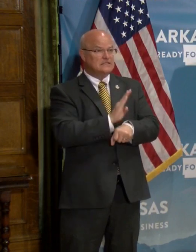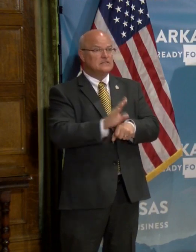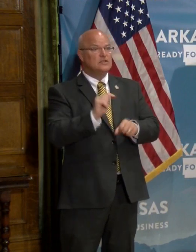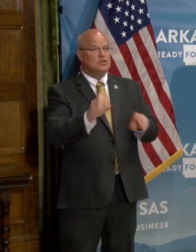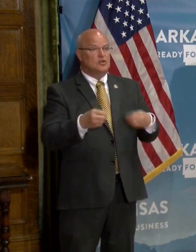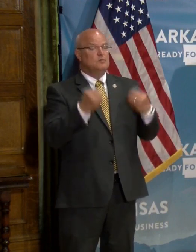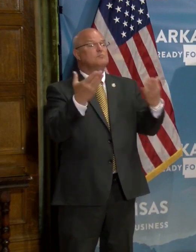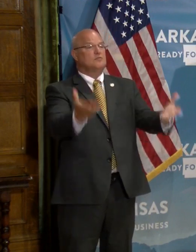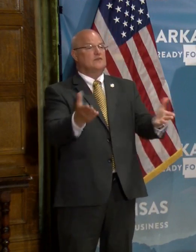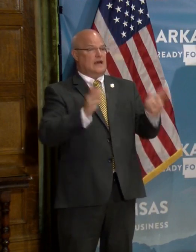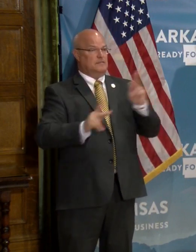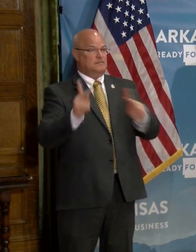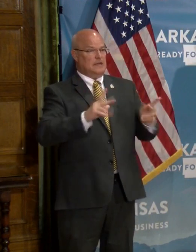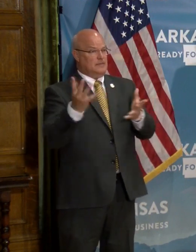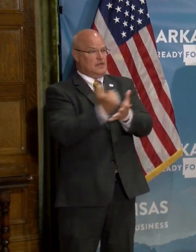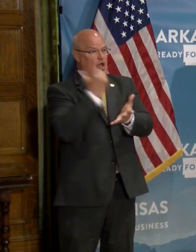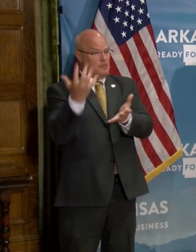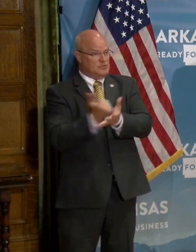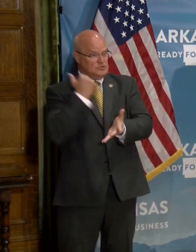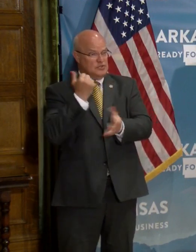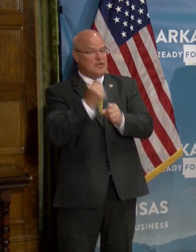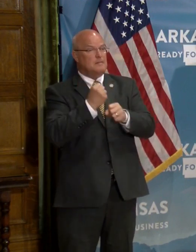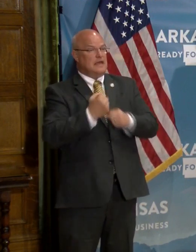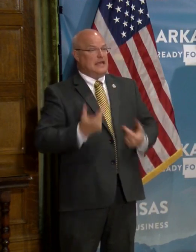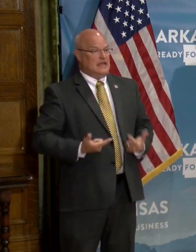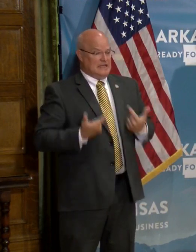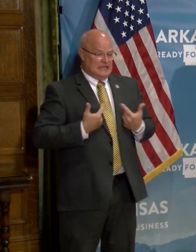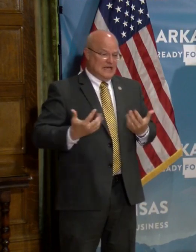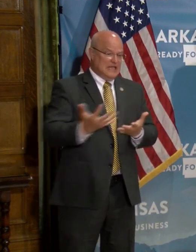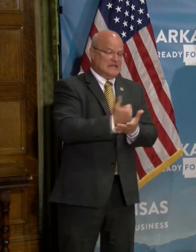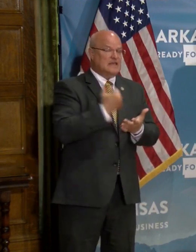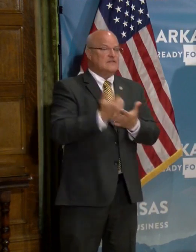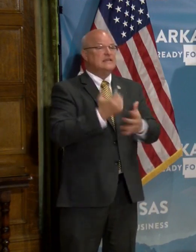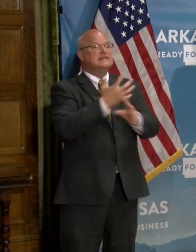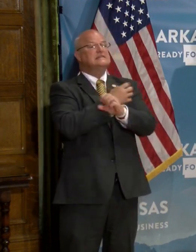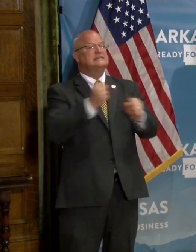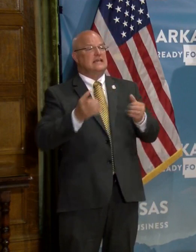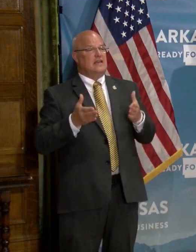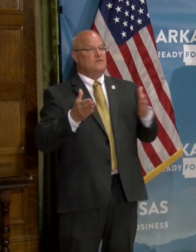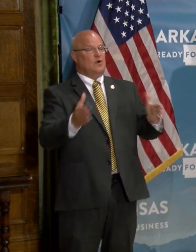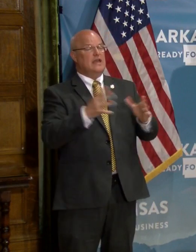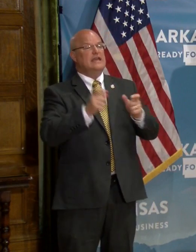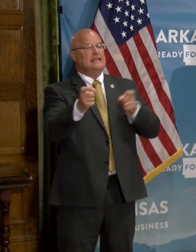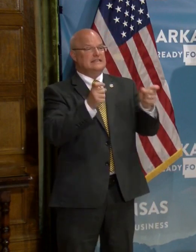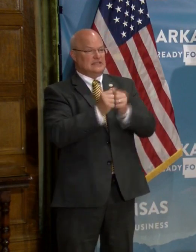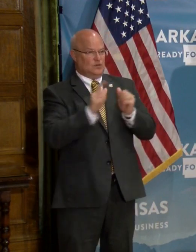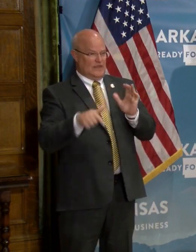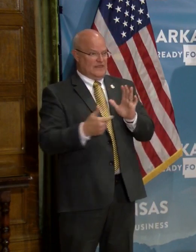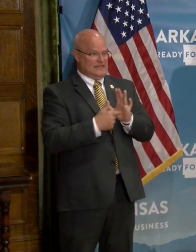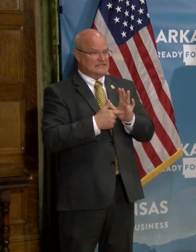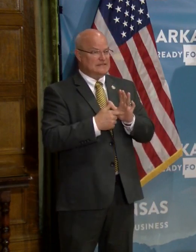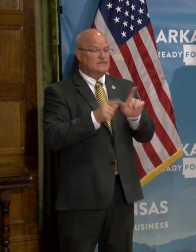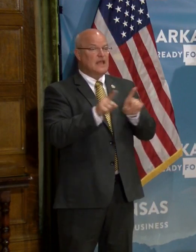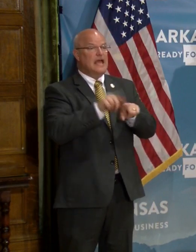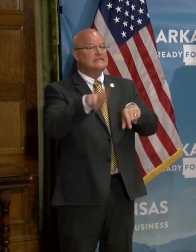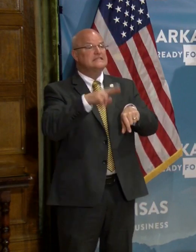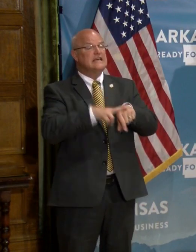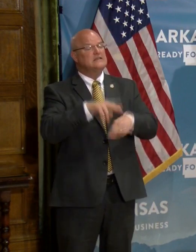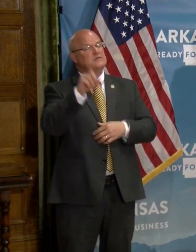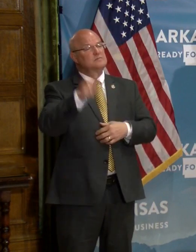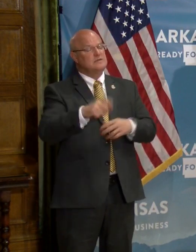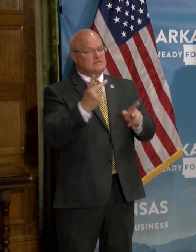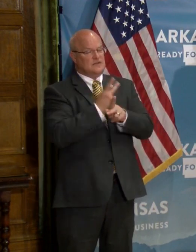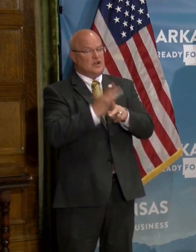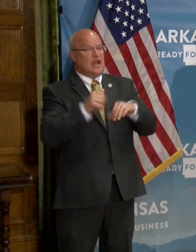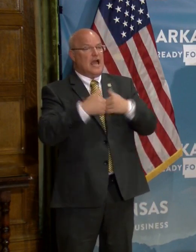provide people the opportunity to make a living in a safe fashion and to deal with this. As a nation, we have to